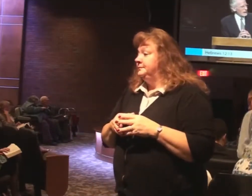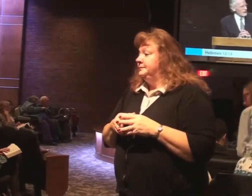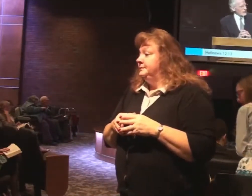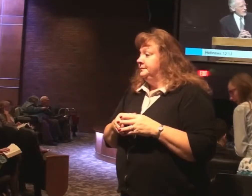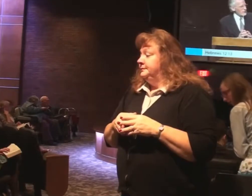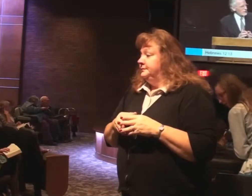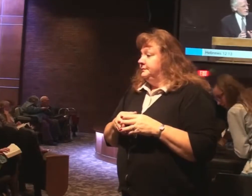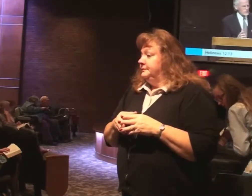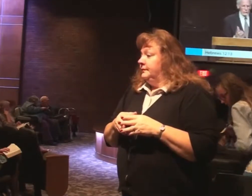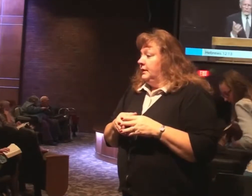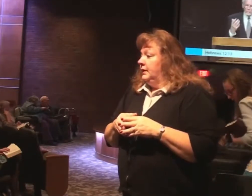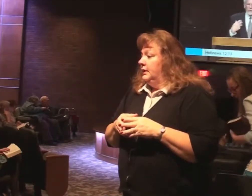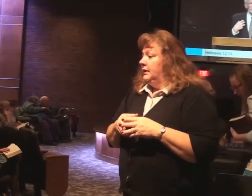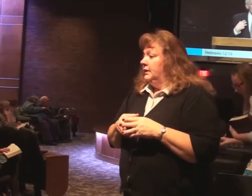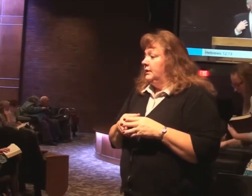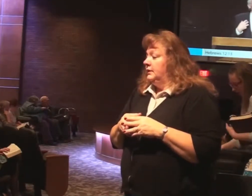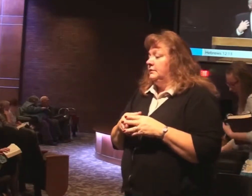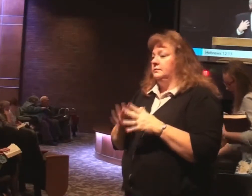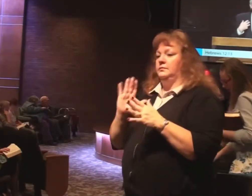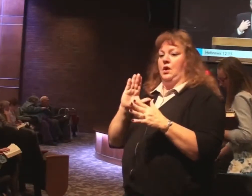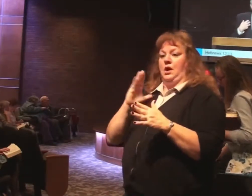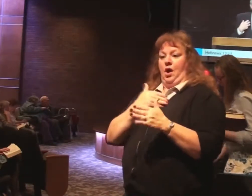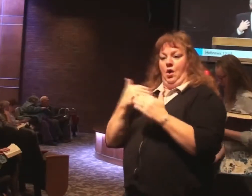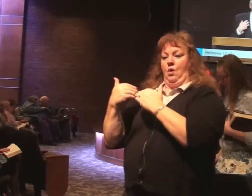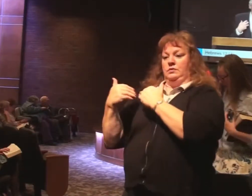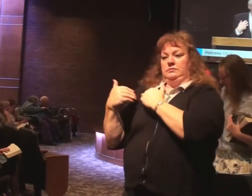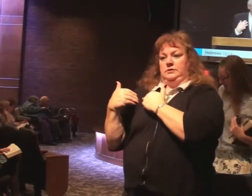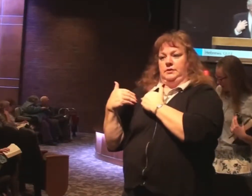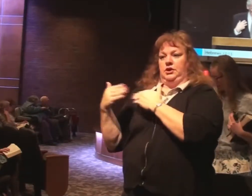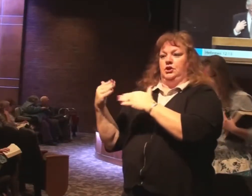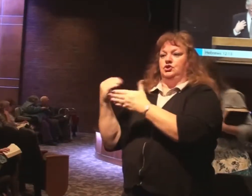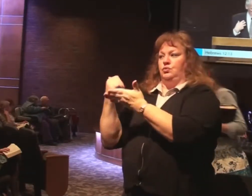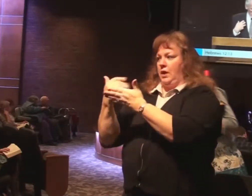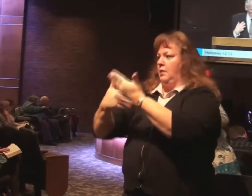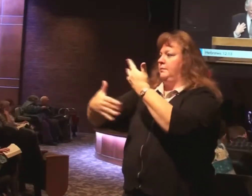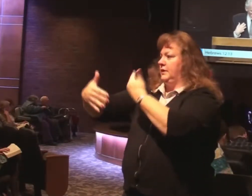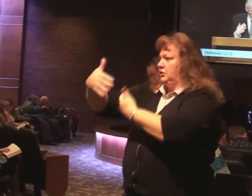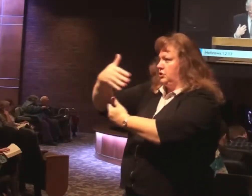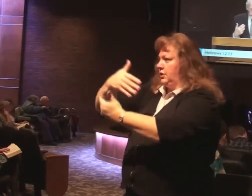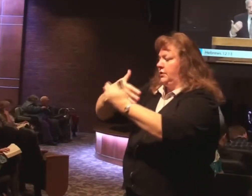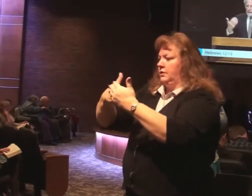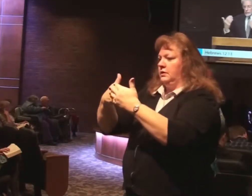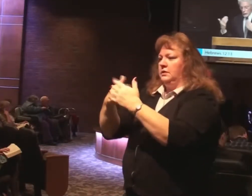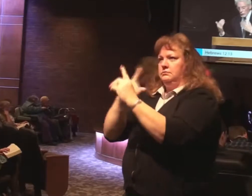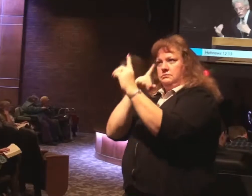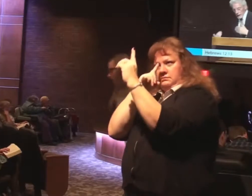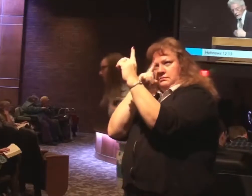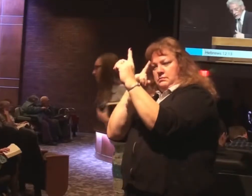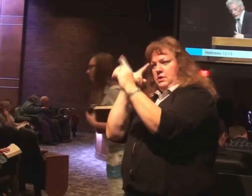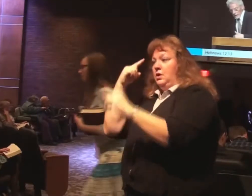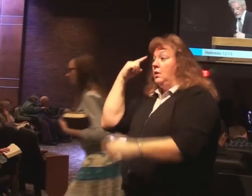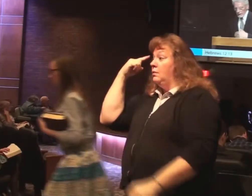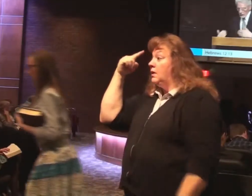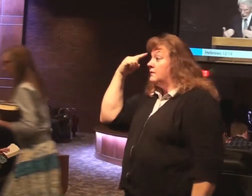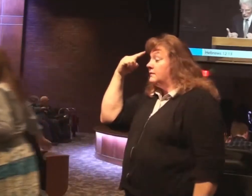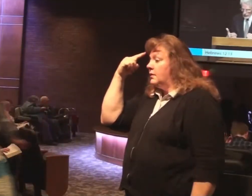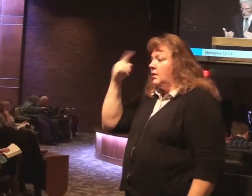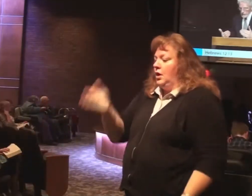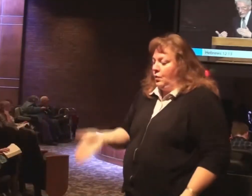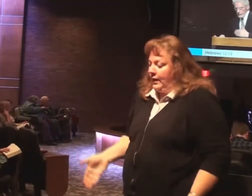And it's a responsibility we have. We want to stay on track. So that we are the encouragement. And